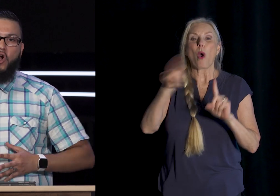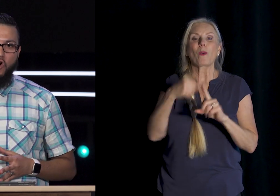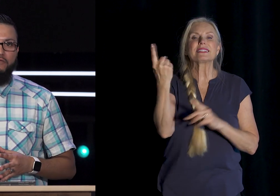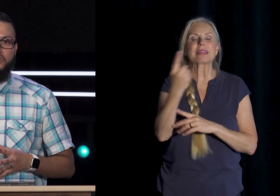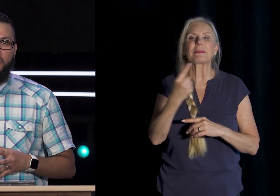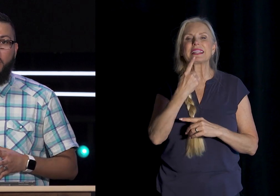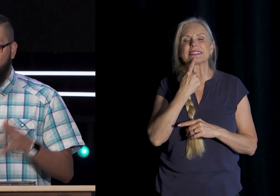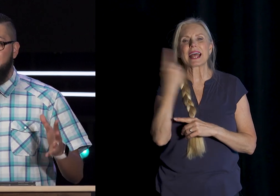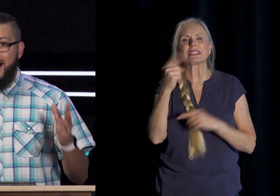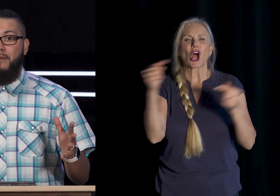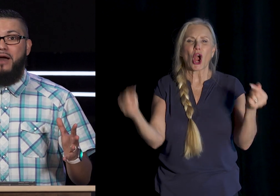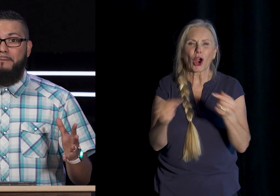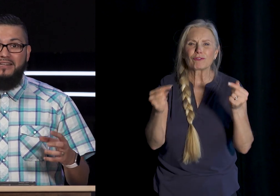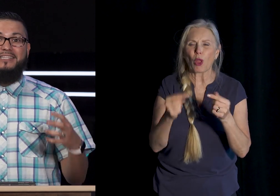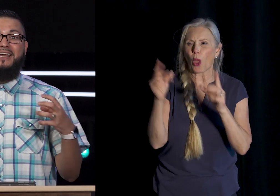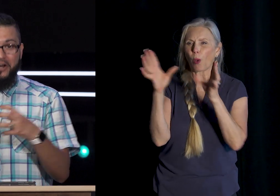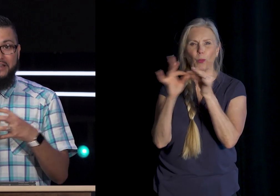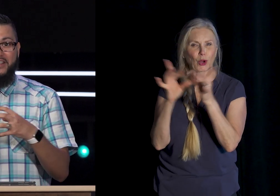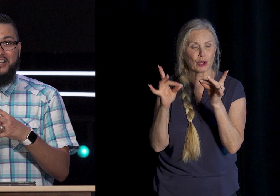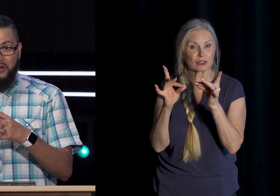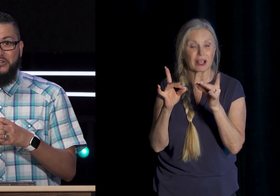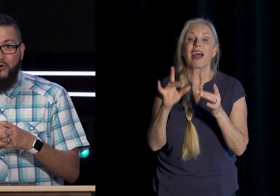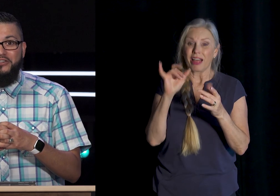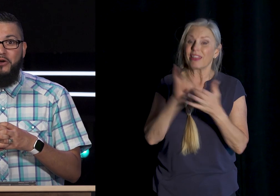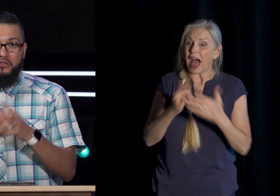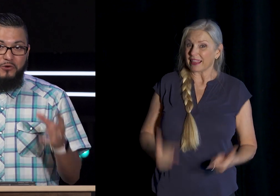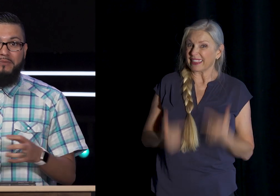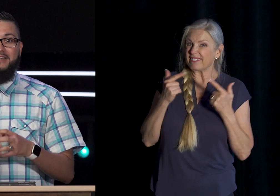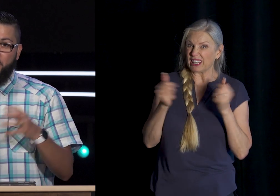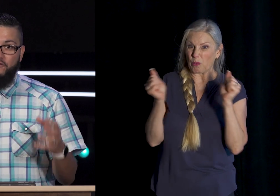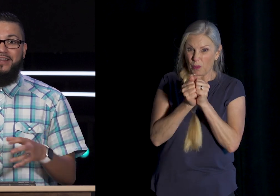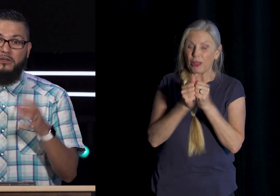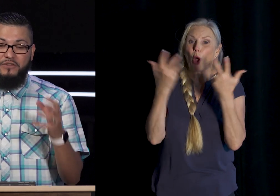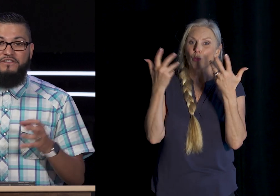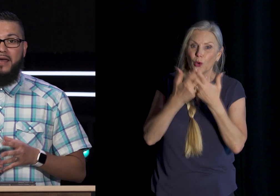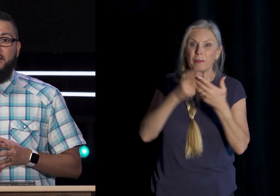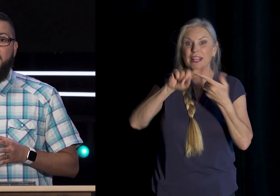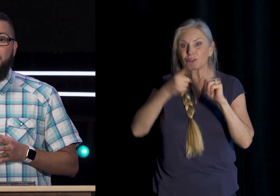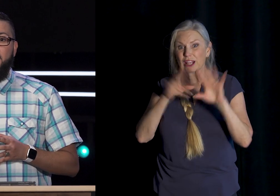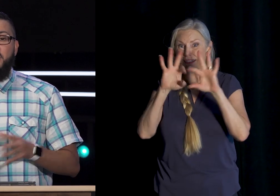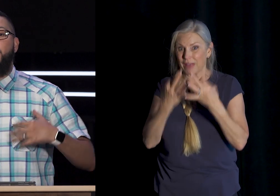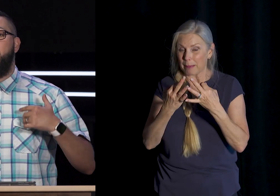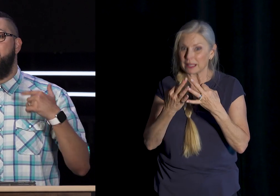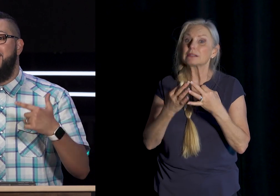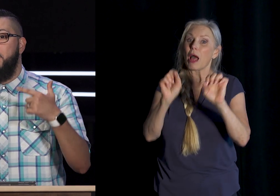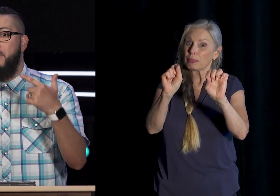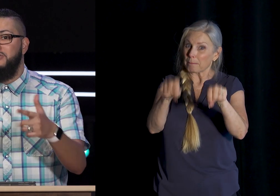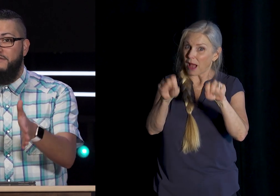Hurtful To You Which Is A High Probability Of Living In Close Quarters With Roommates With Friends And With Family You Can Make The Most Of